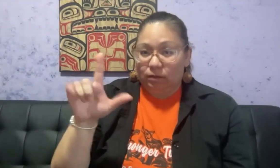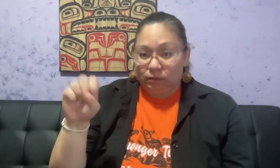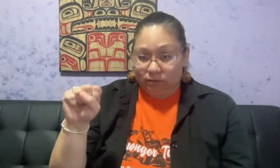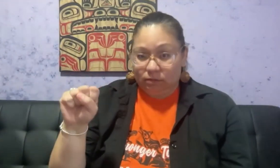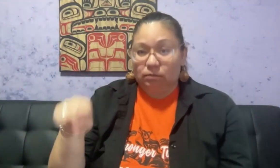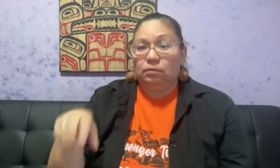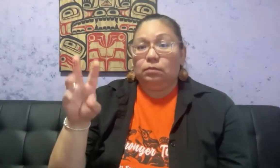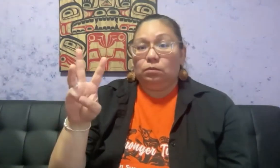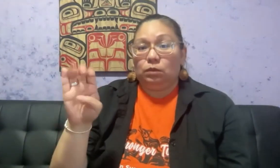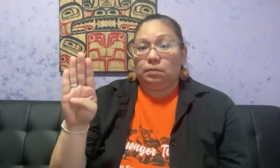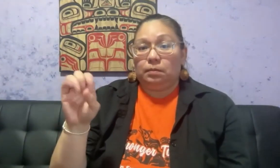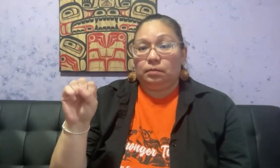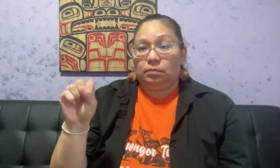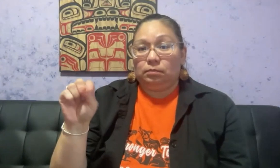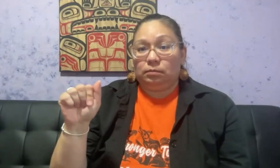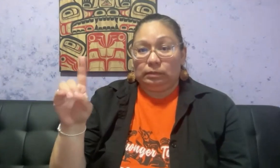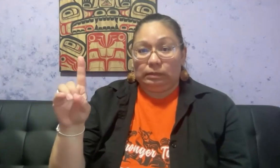Do you know who Phyllis Webstad is?